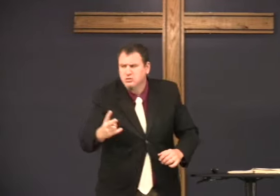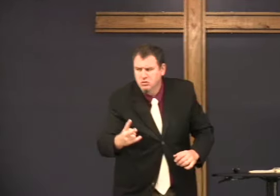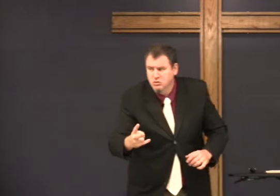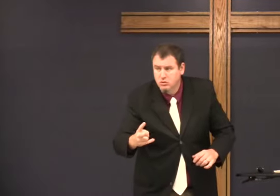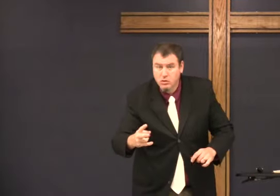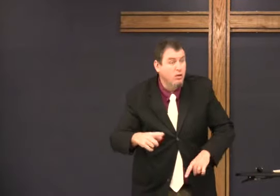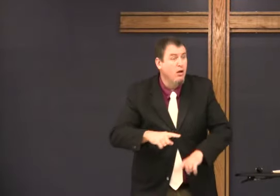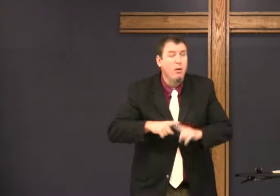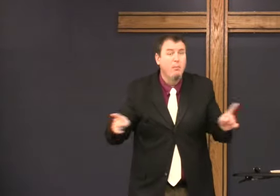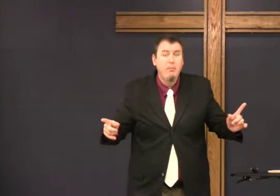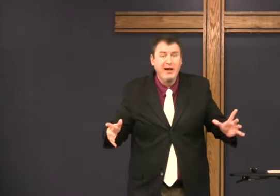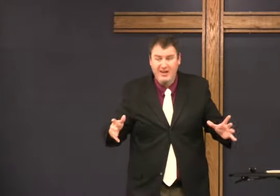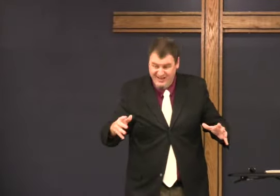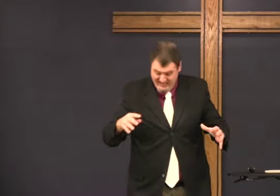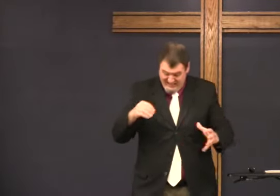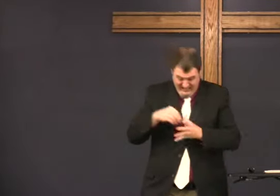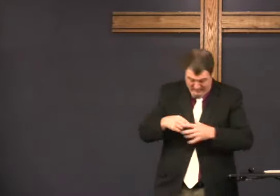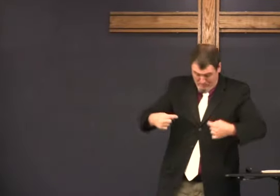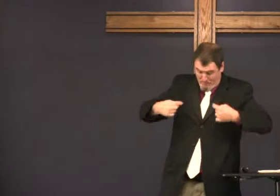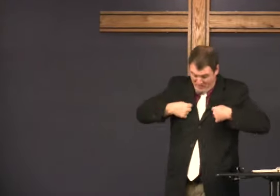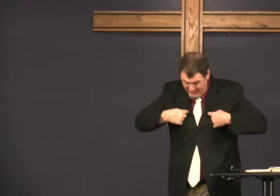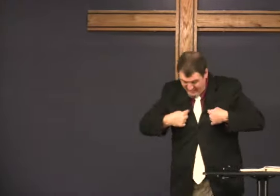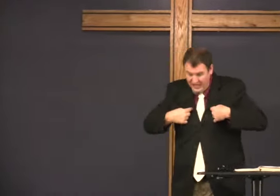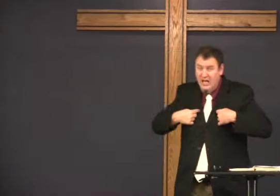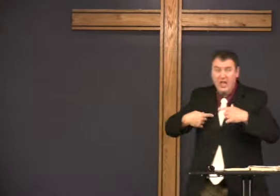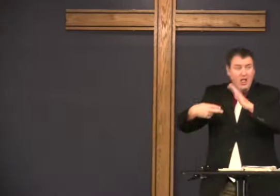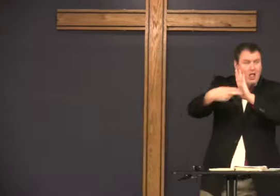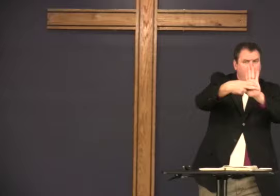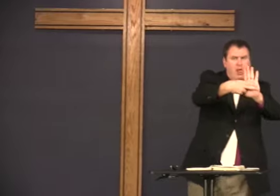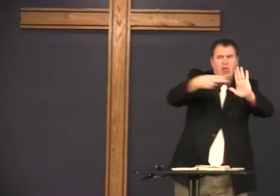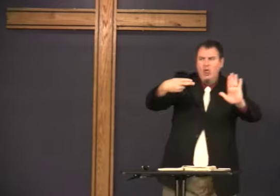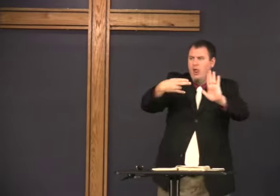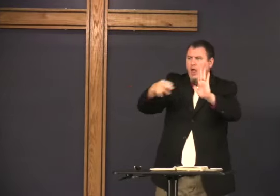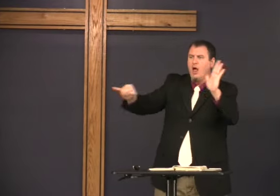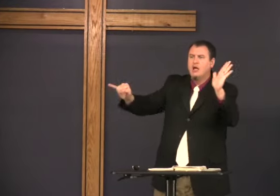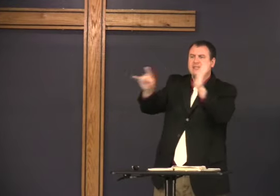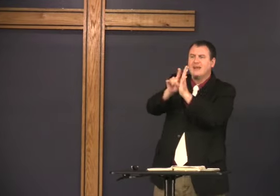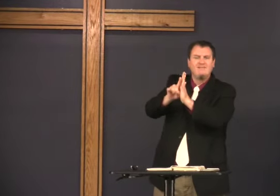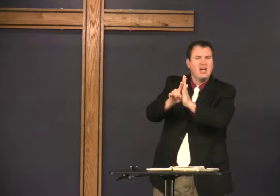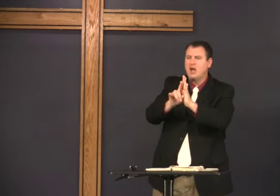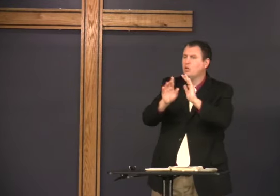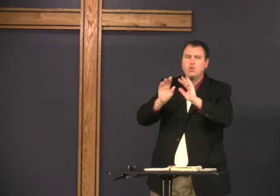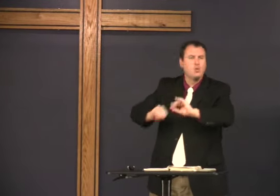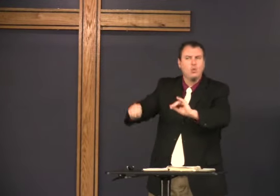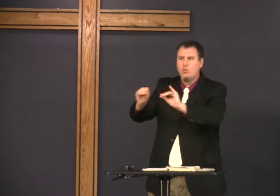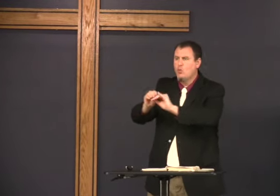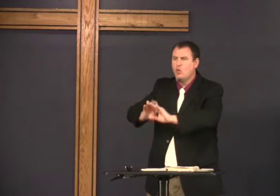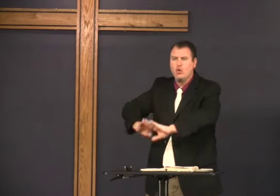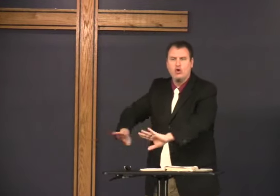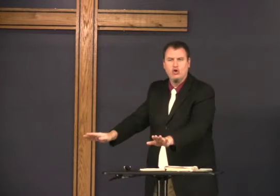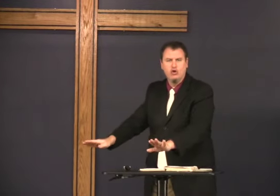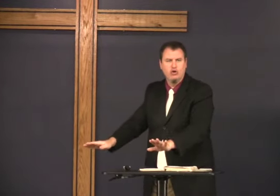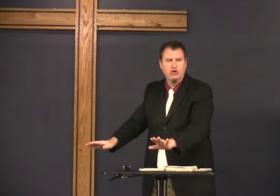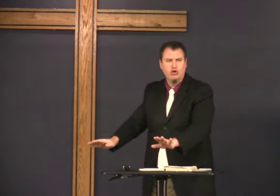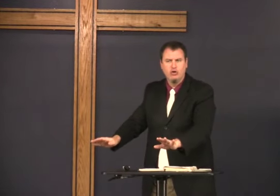God does see them, but they don't have that